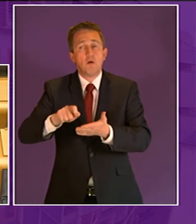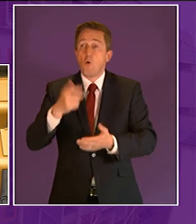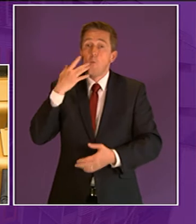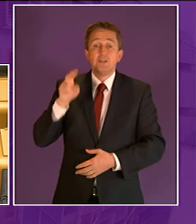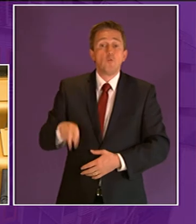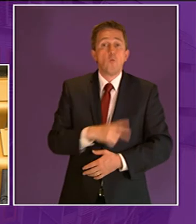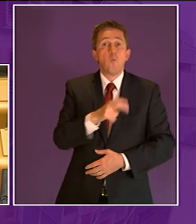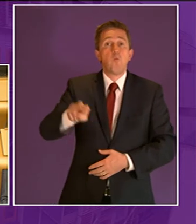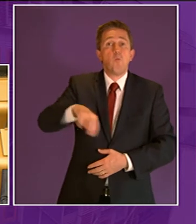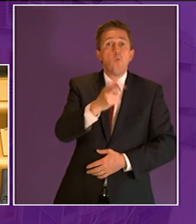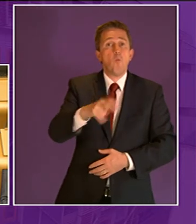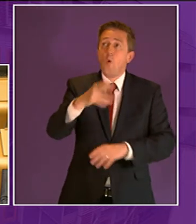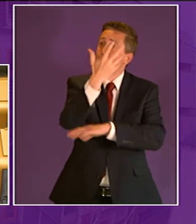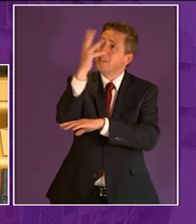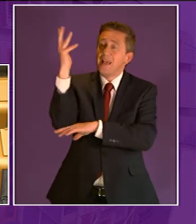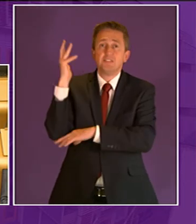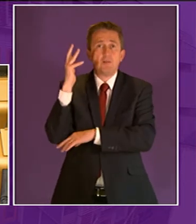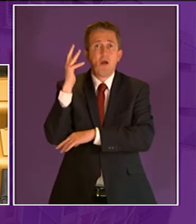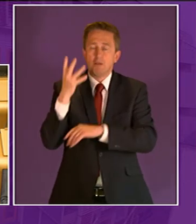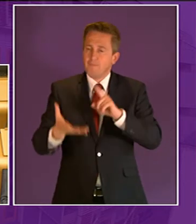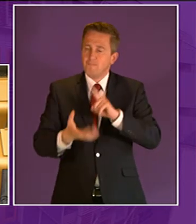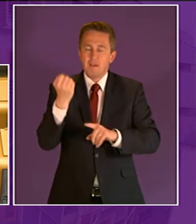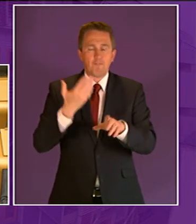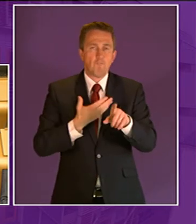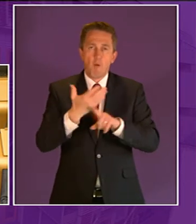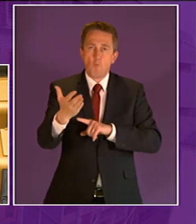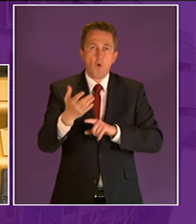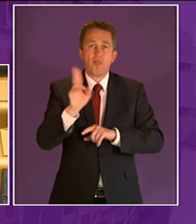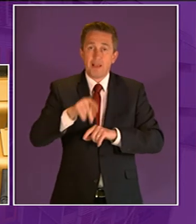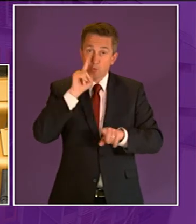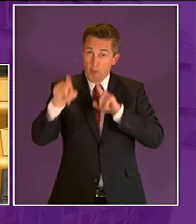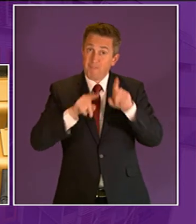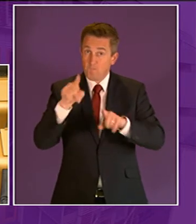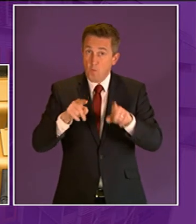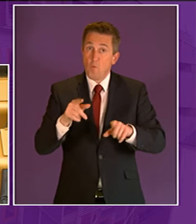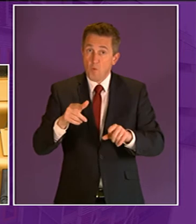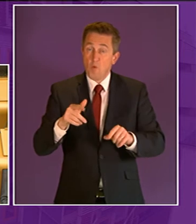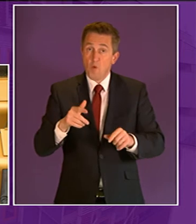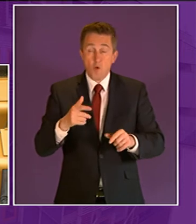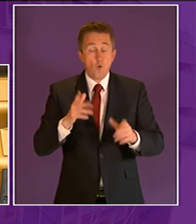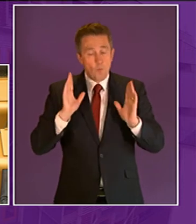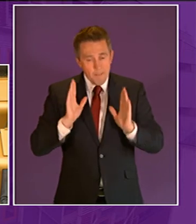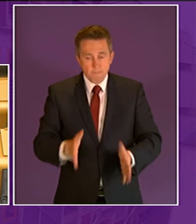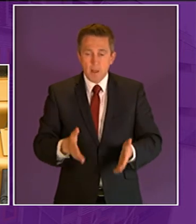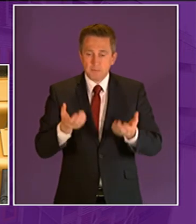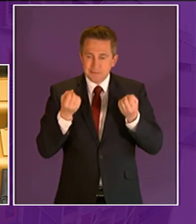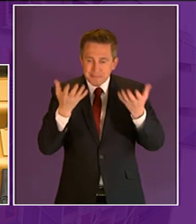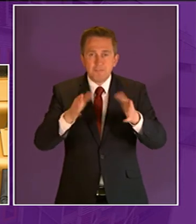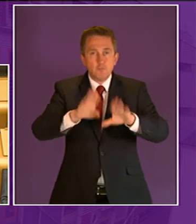receives far more than he seeks we must do everything in our power to broaden the horizons of our school children in